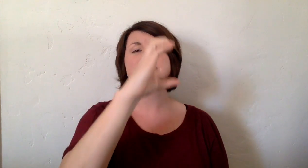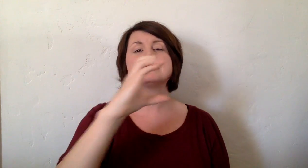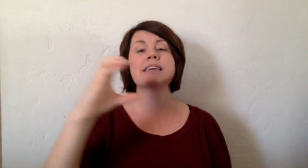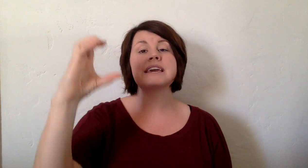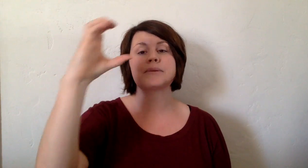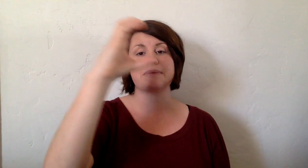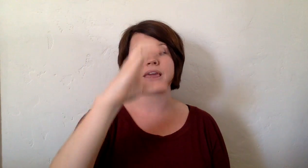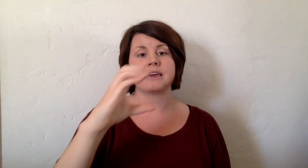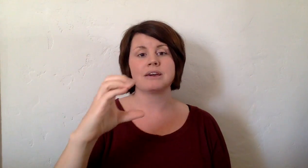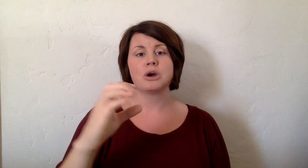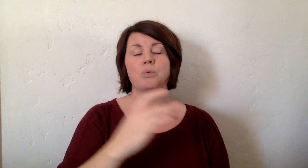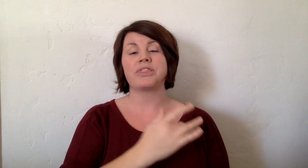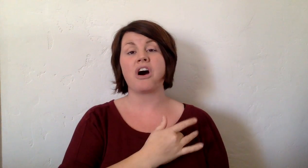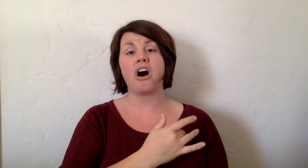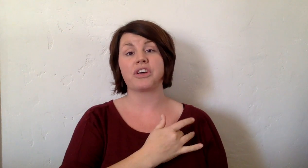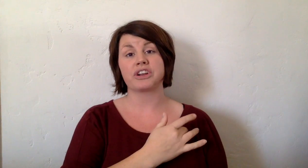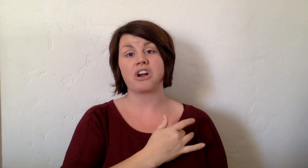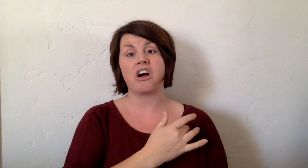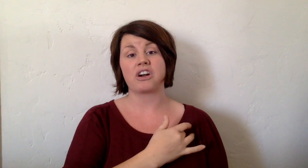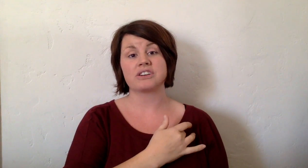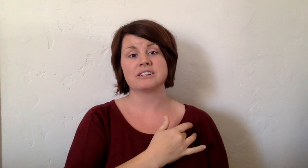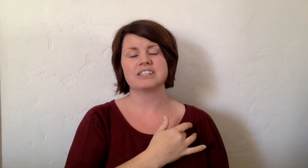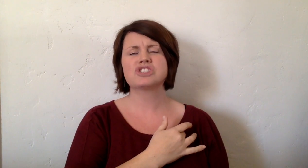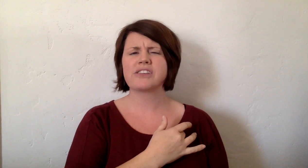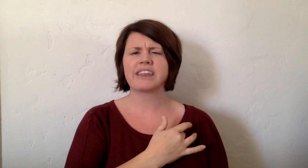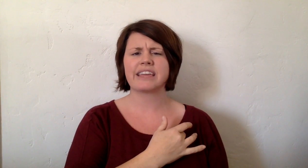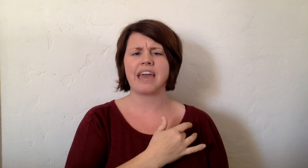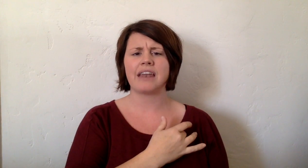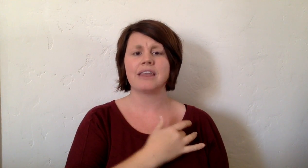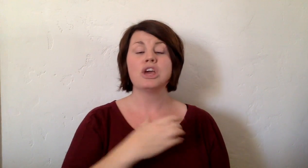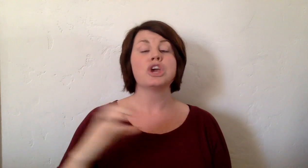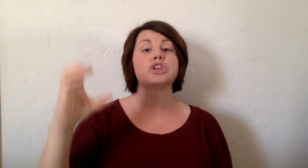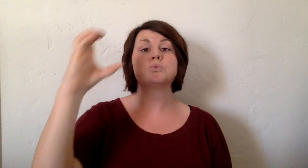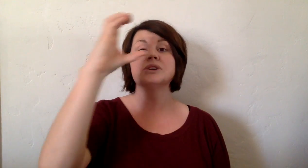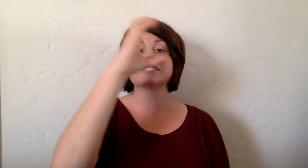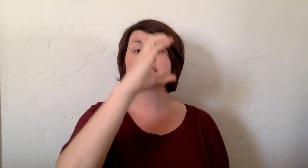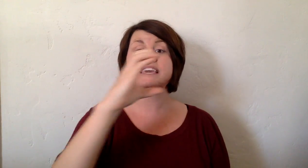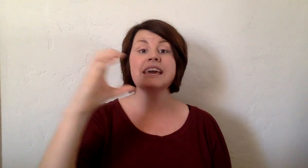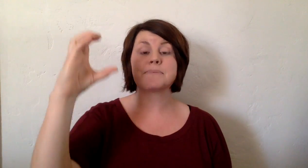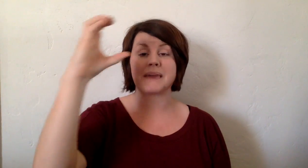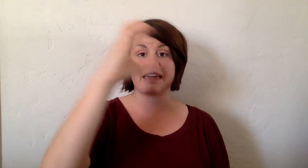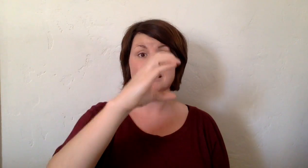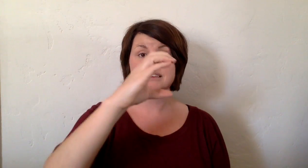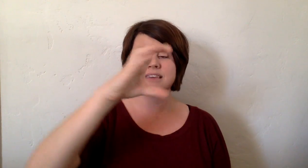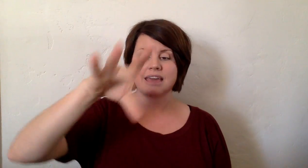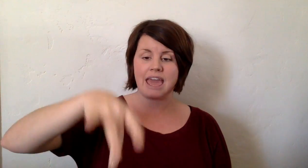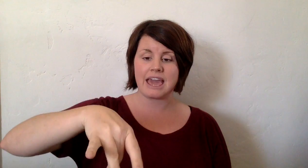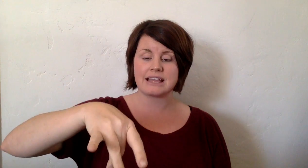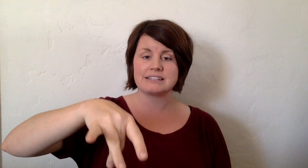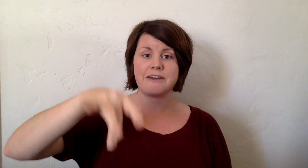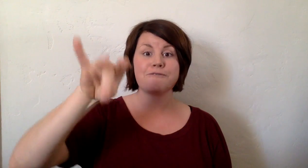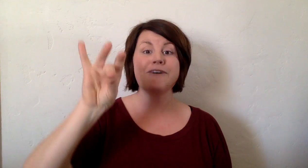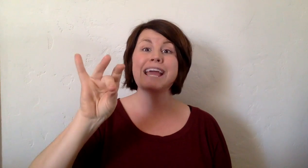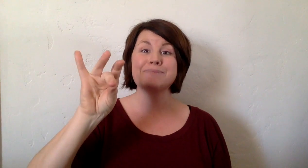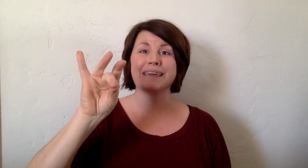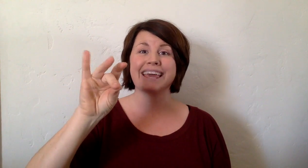seek me with all your heart. Let's try that again. You will seek me and find me